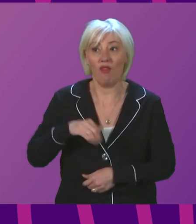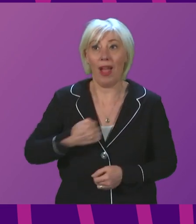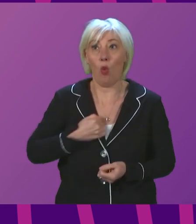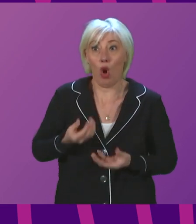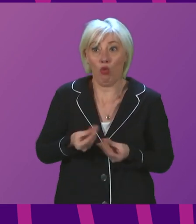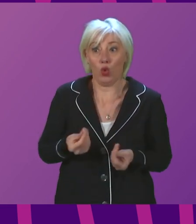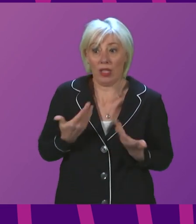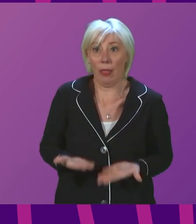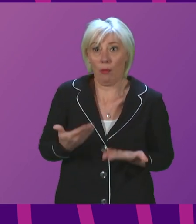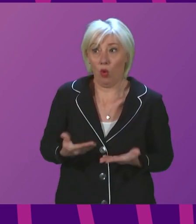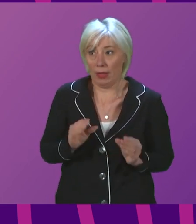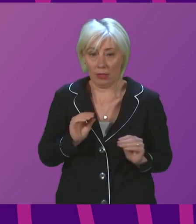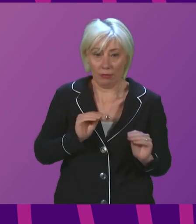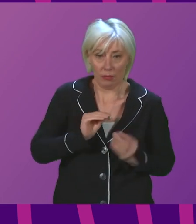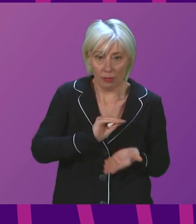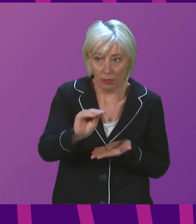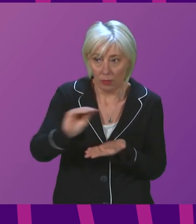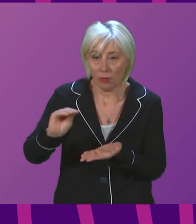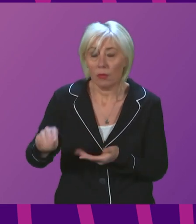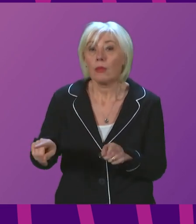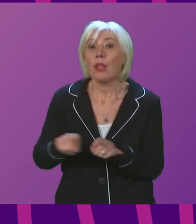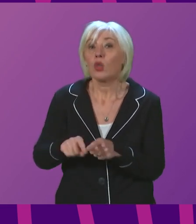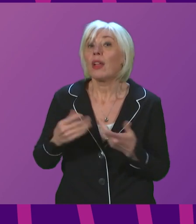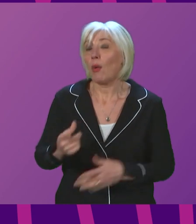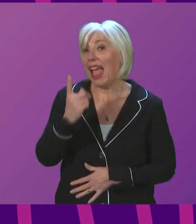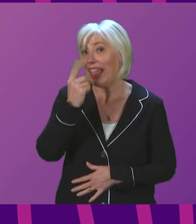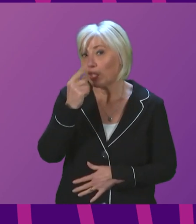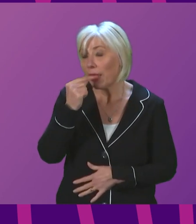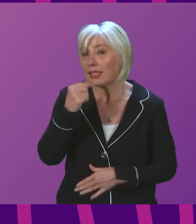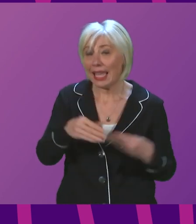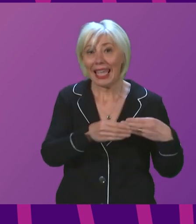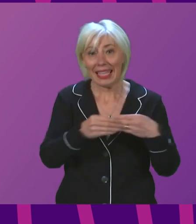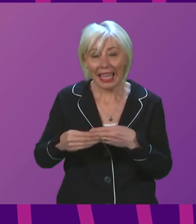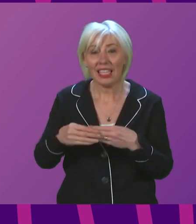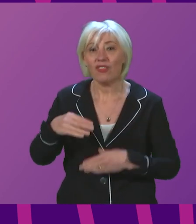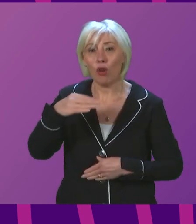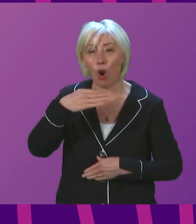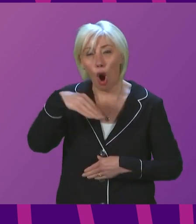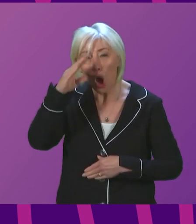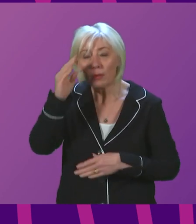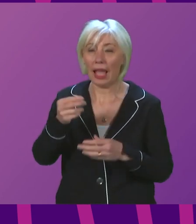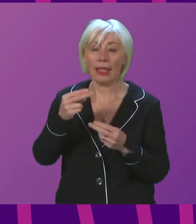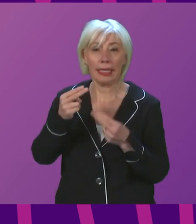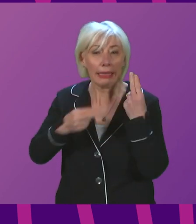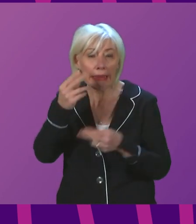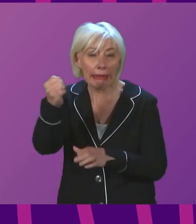for affected sectors. I can also confirm eligibility and guidance for the hospitality sector will be published on the Scottish Government website today.